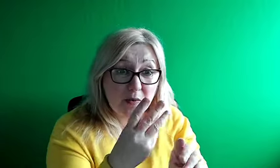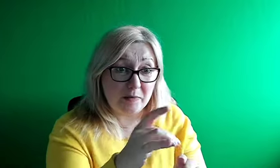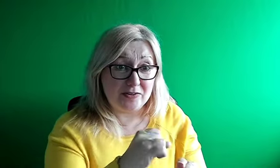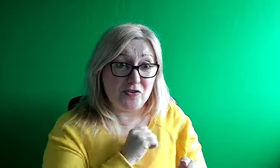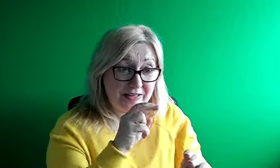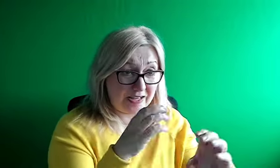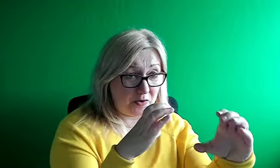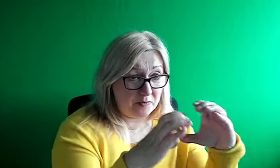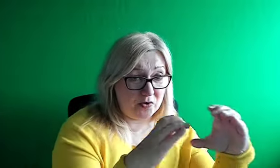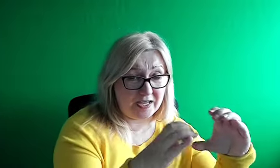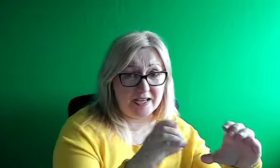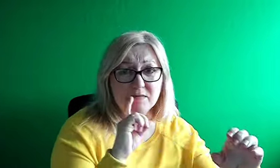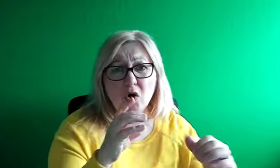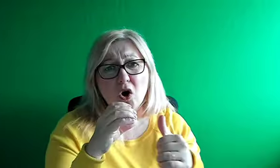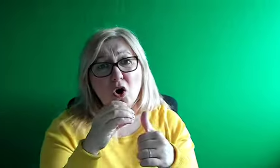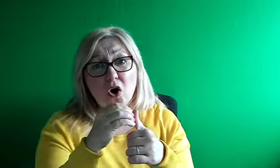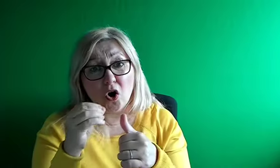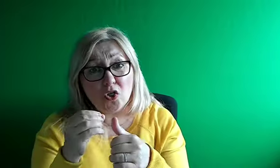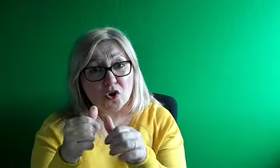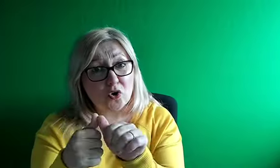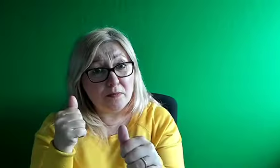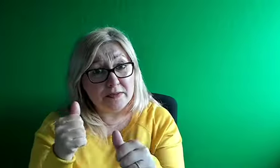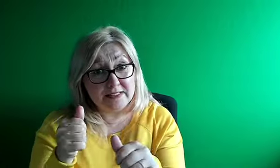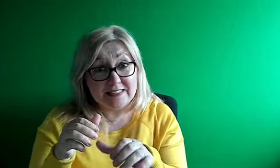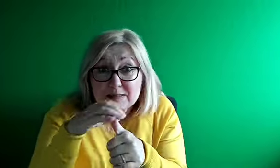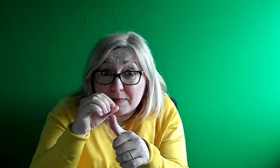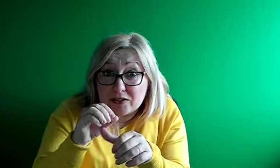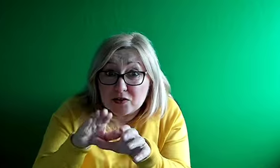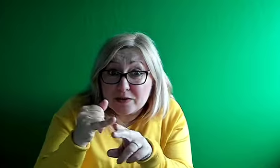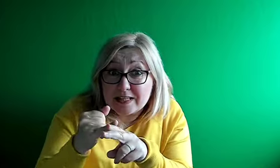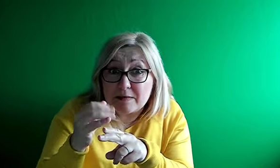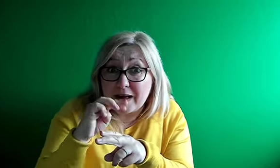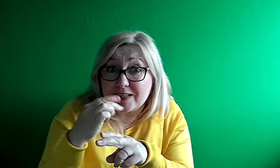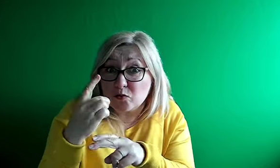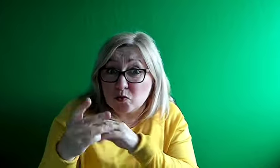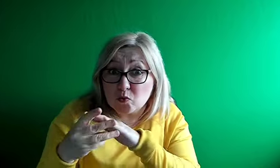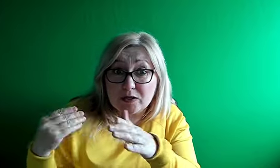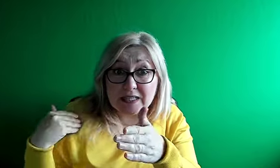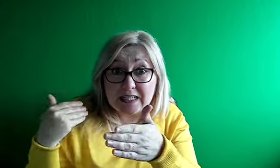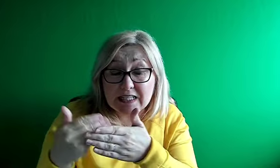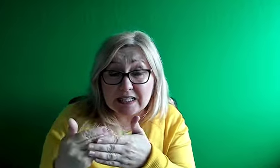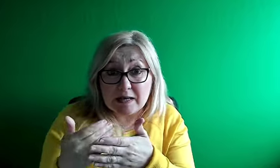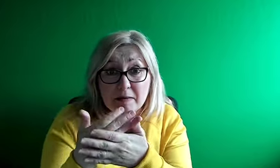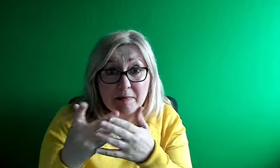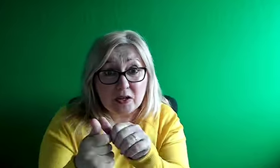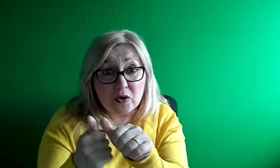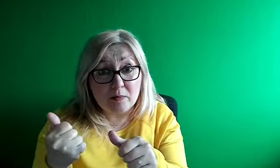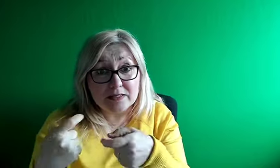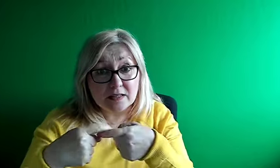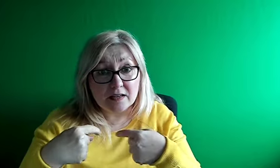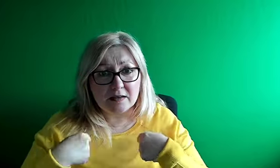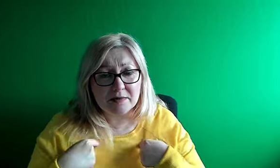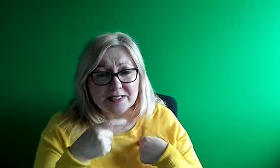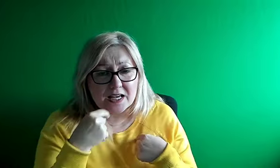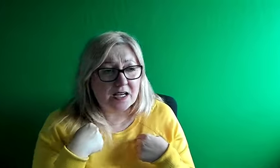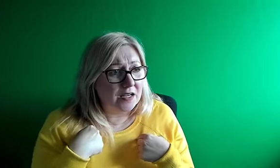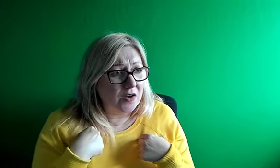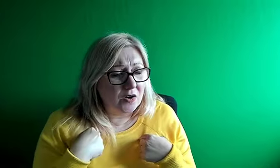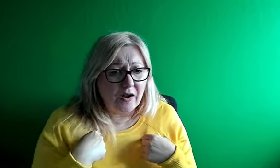let's do this, let's sign up, let's make our work environment, this inclusive place, that if you do have a deaf person, wanting to apply for a job,